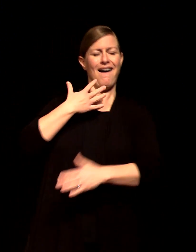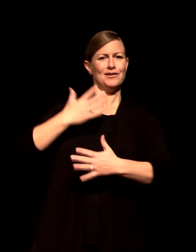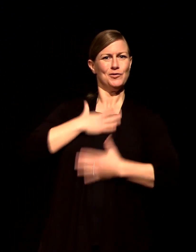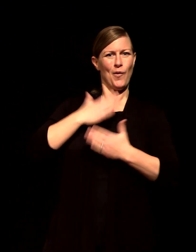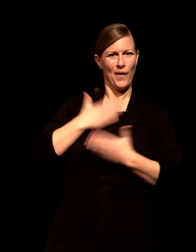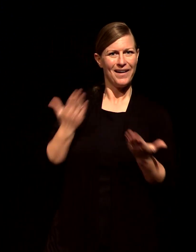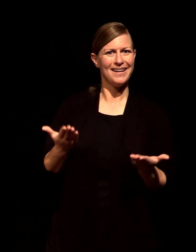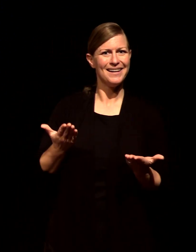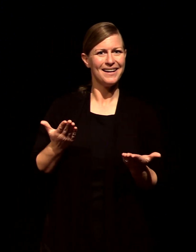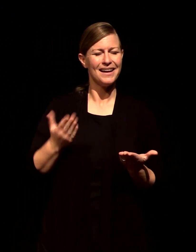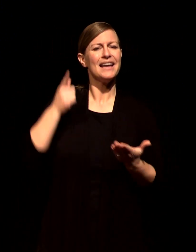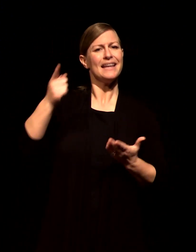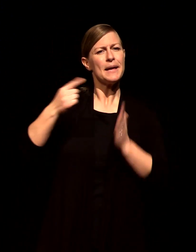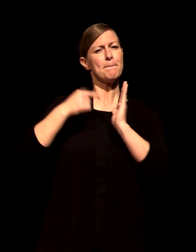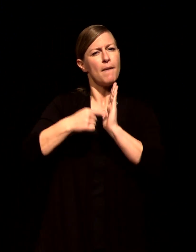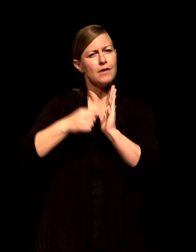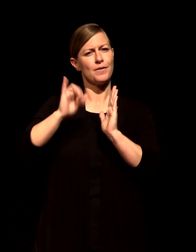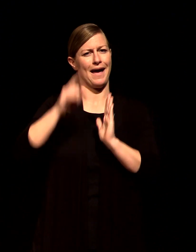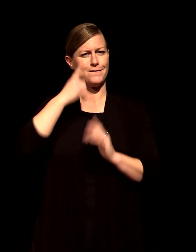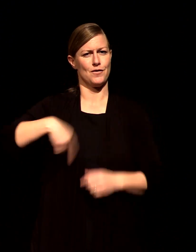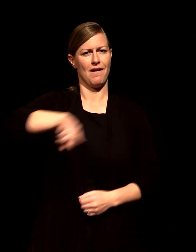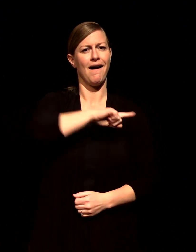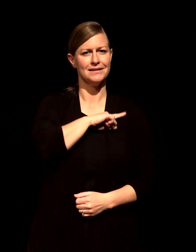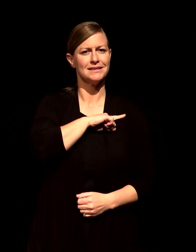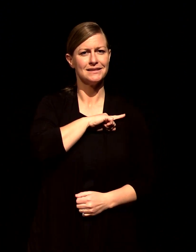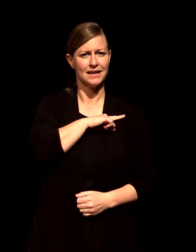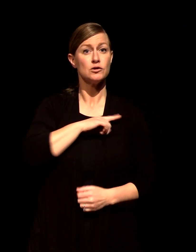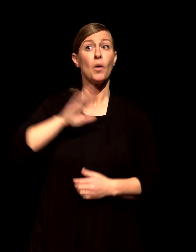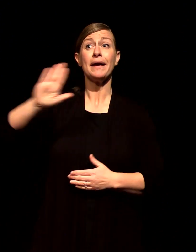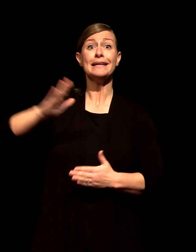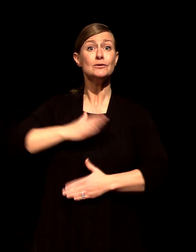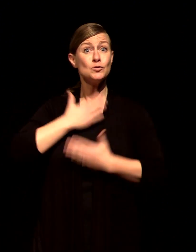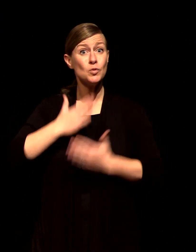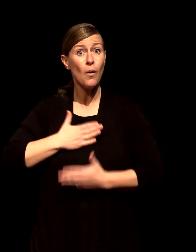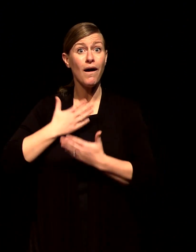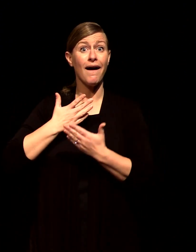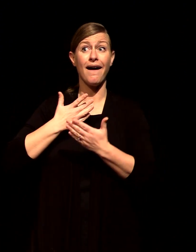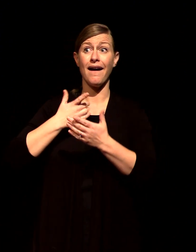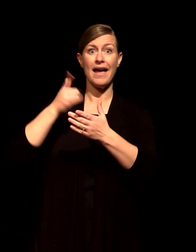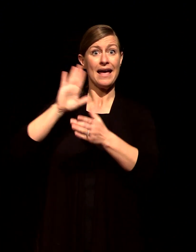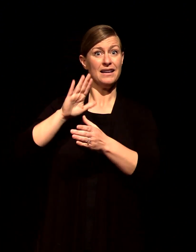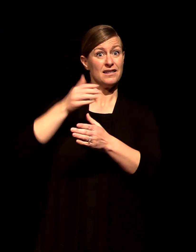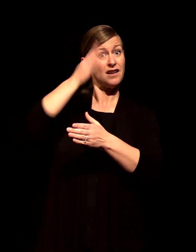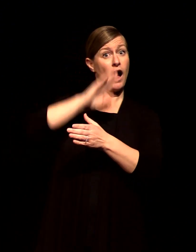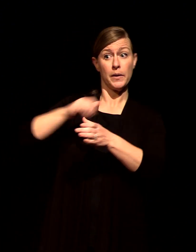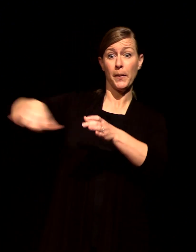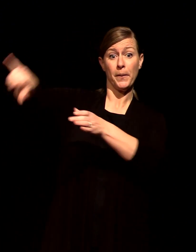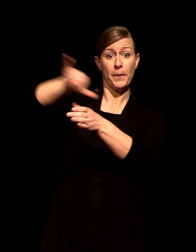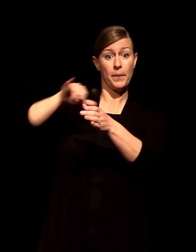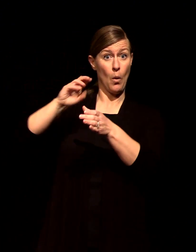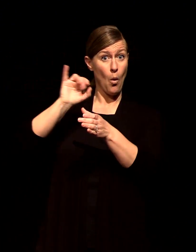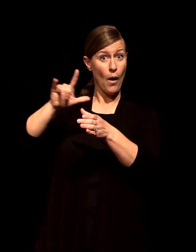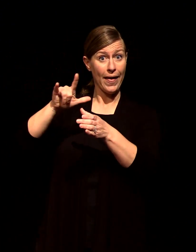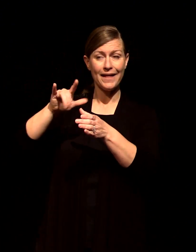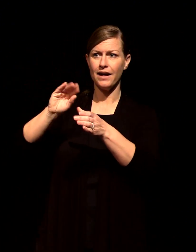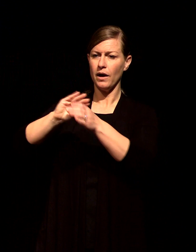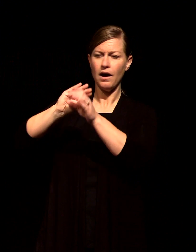poured out on Jesus spills over onto us as well and we need to recapture that picture